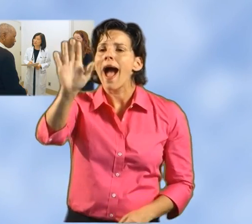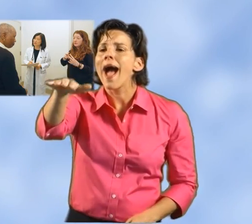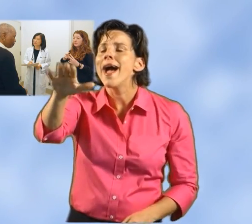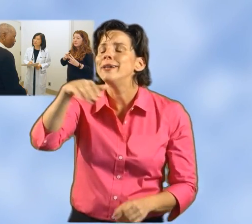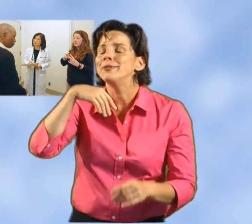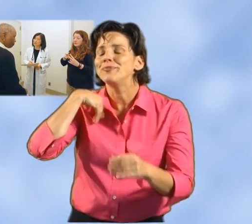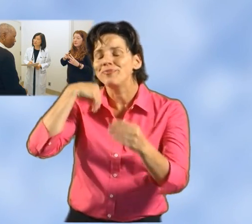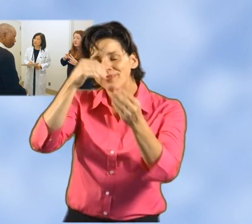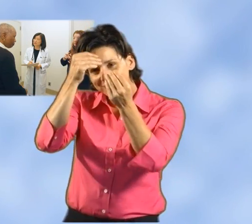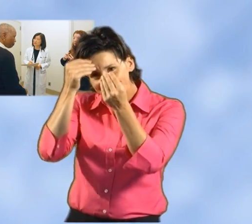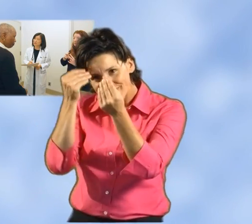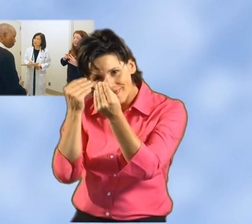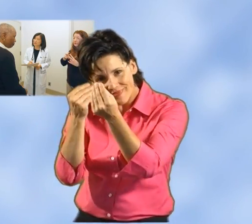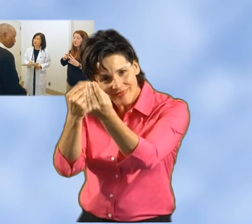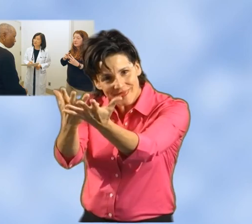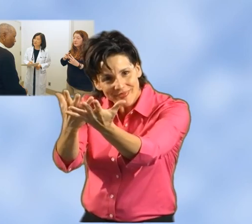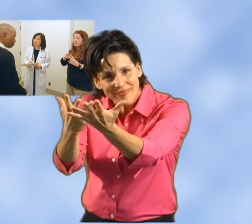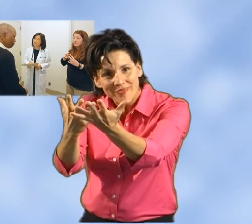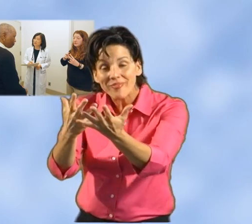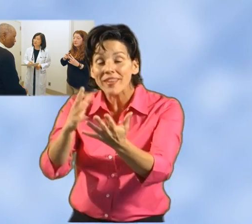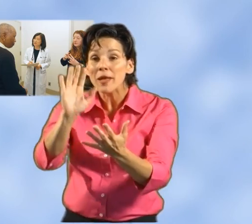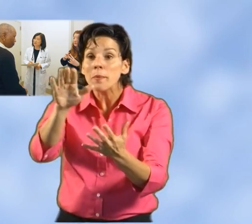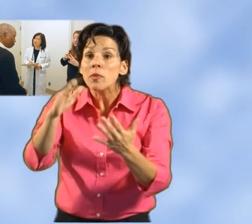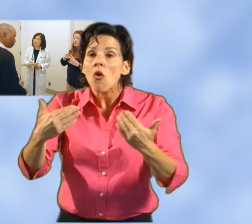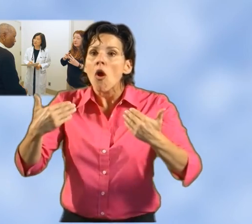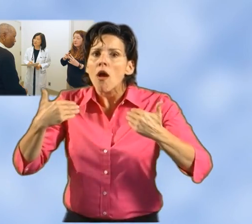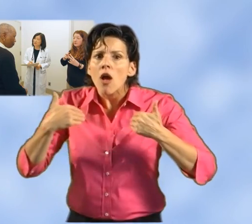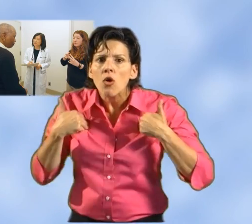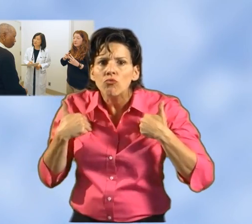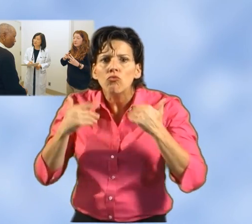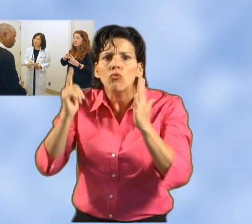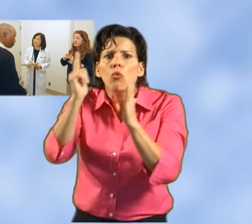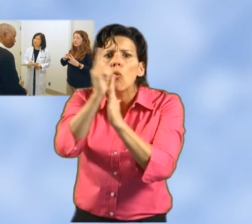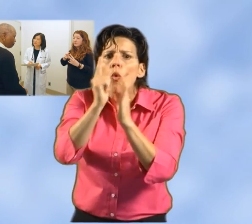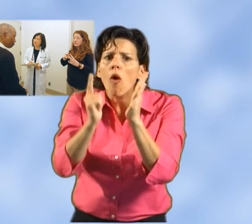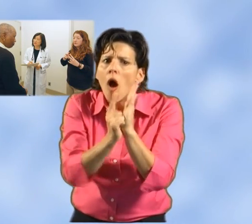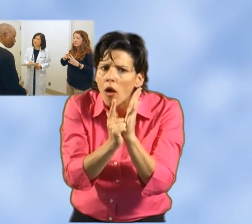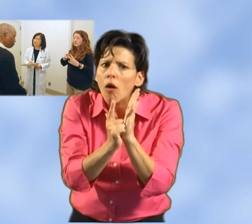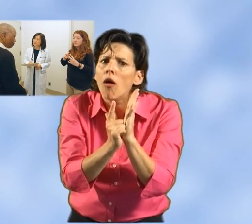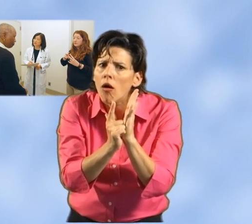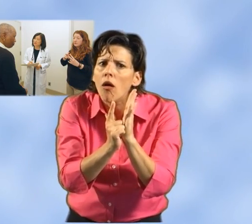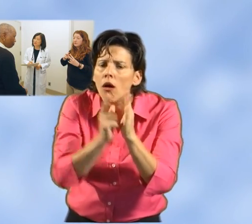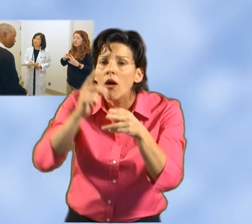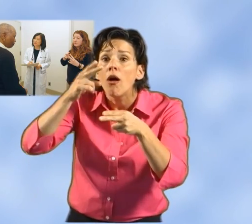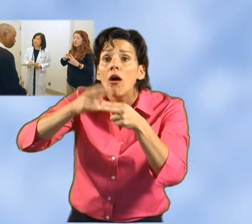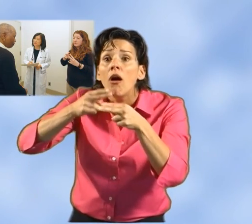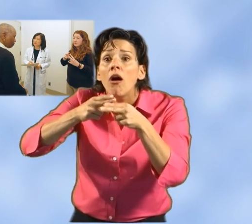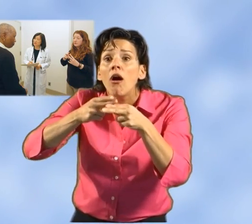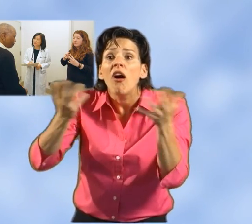you can remind him or her about their legal responsibilities,